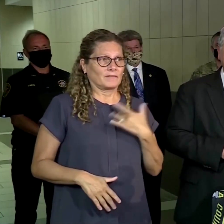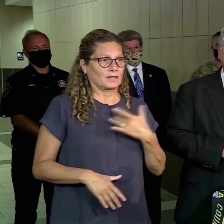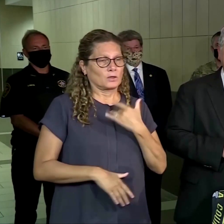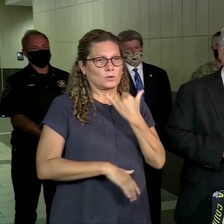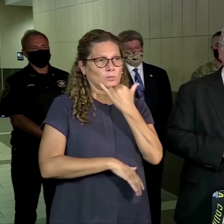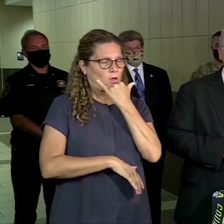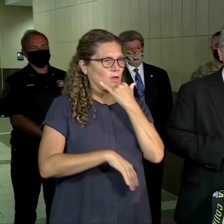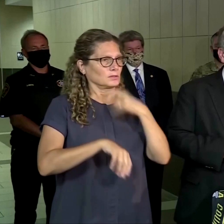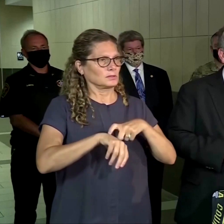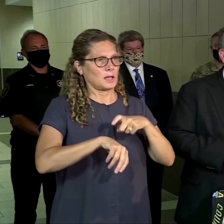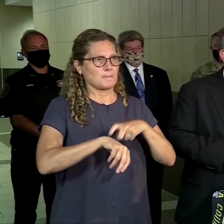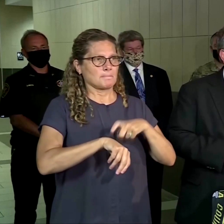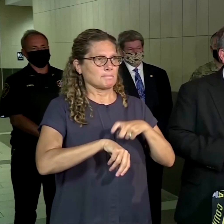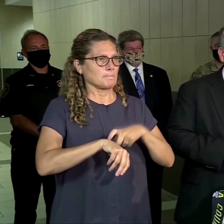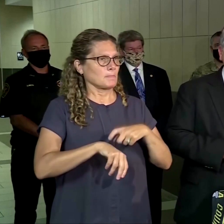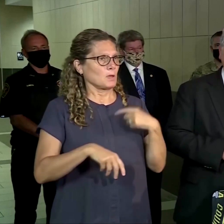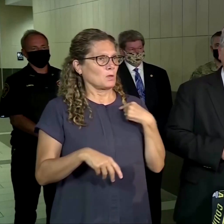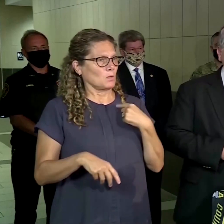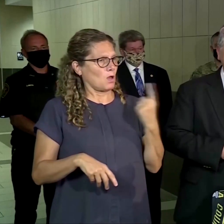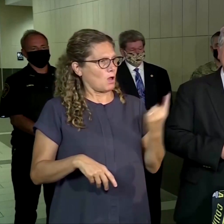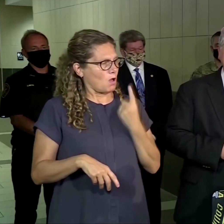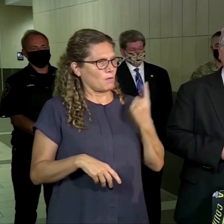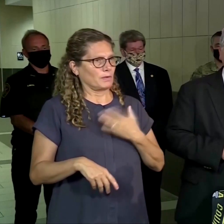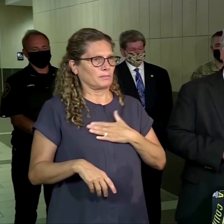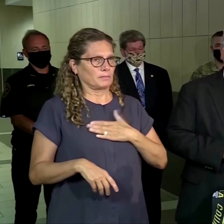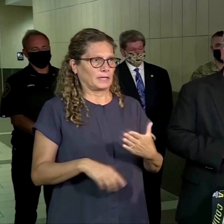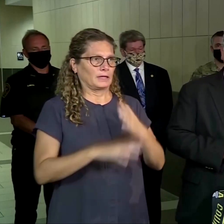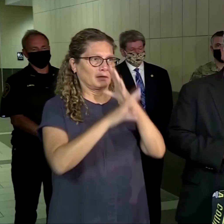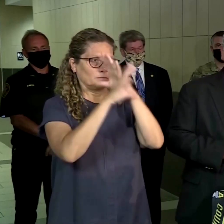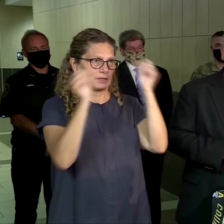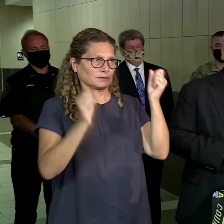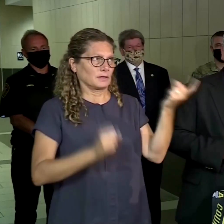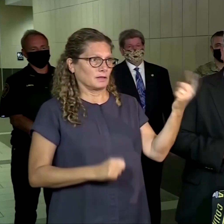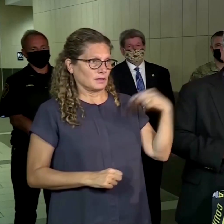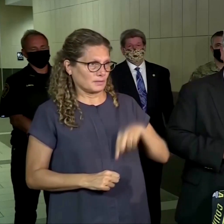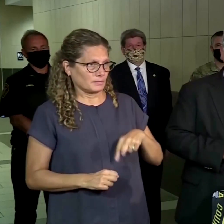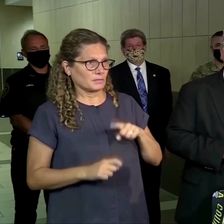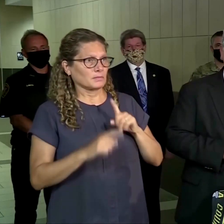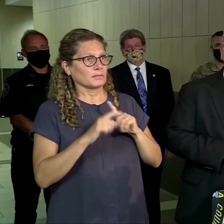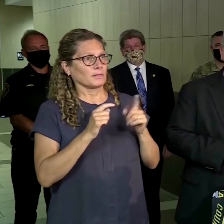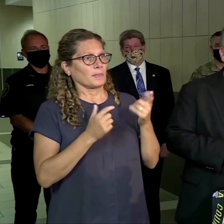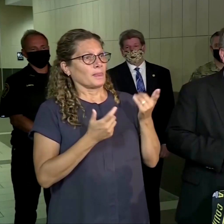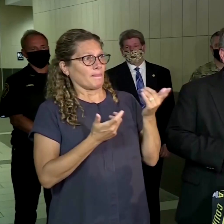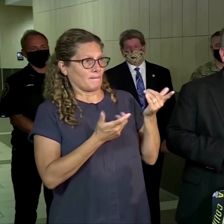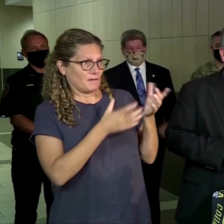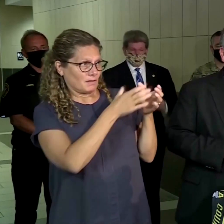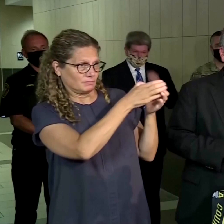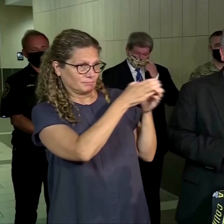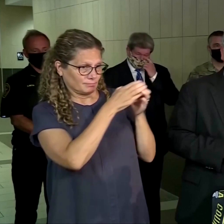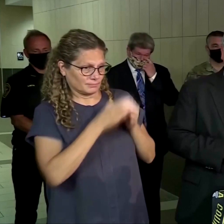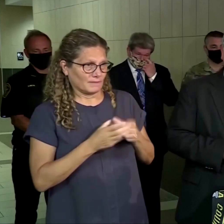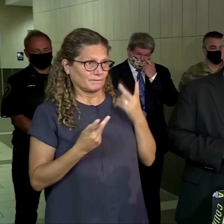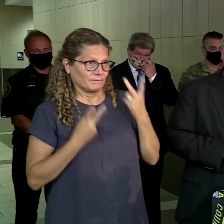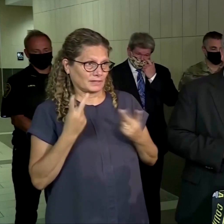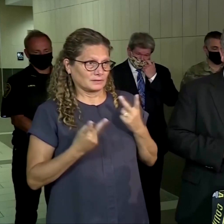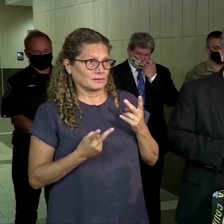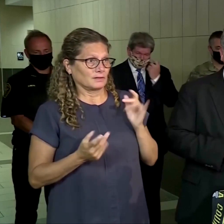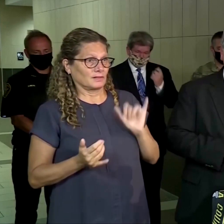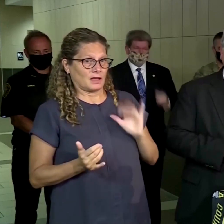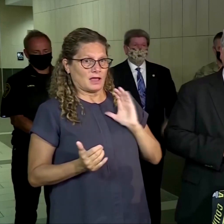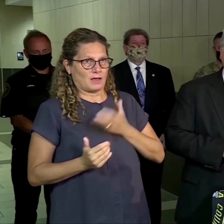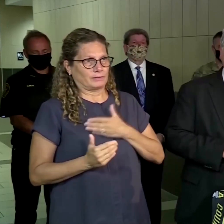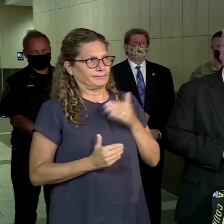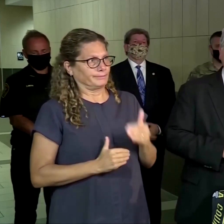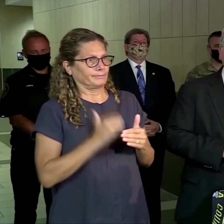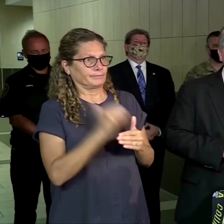have room for presidents to come to visit, candidates to come to visit. That's the process that you have and it's something that we would, we